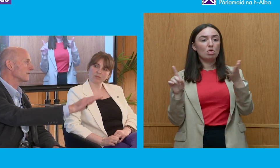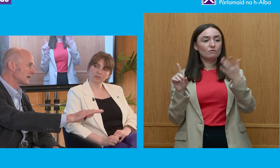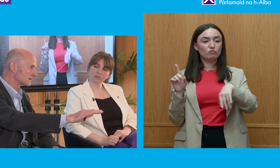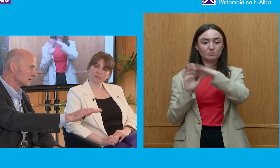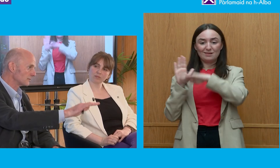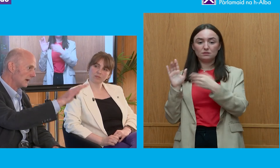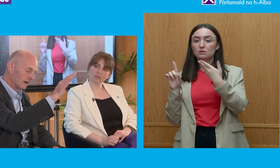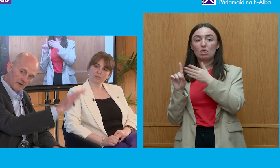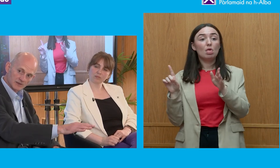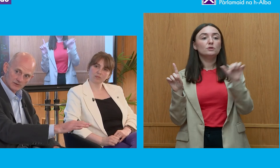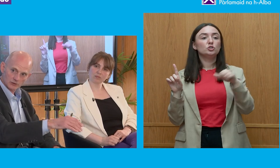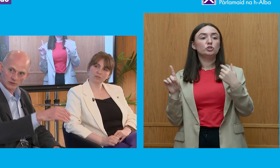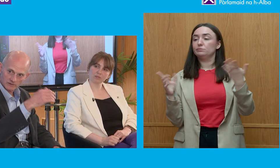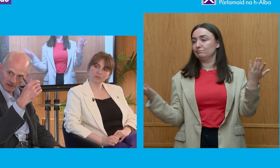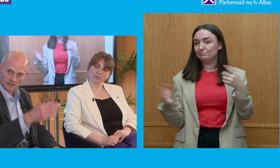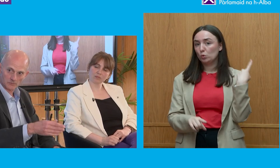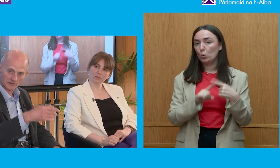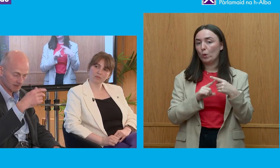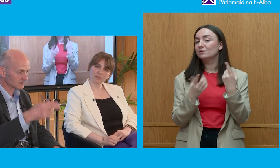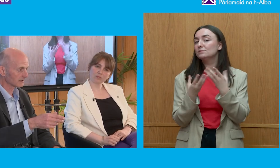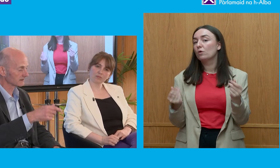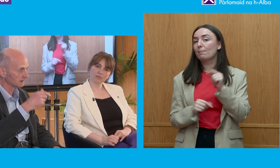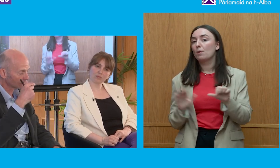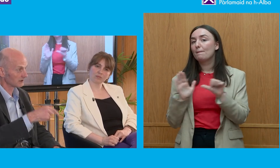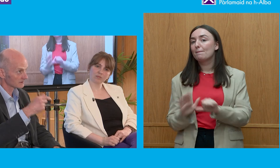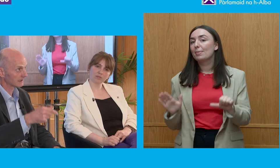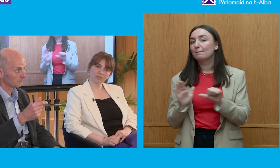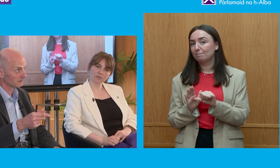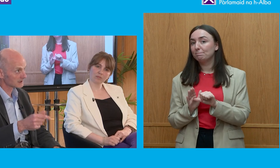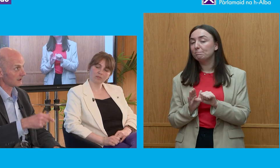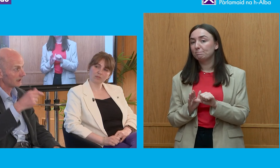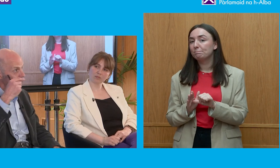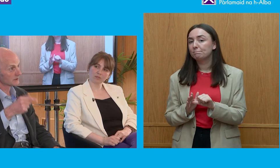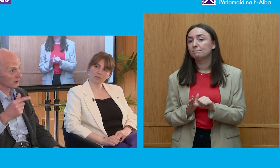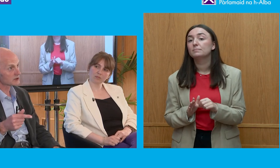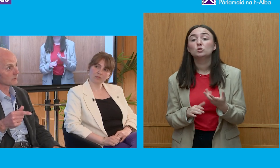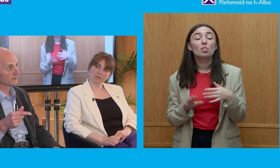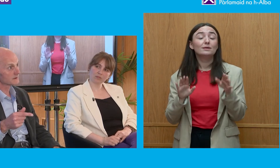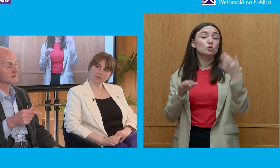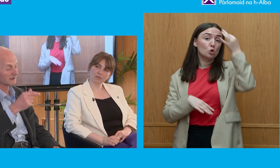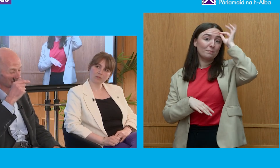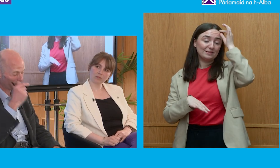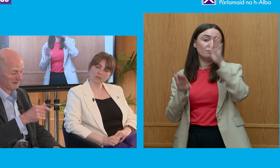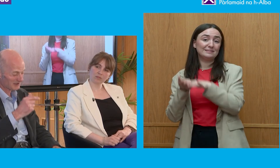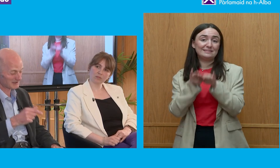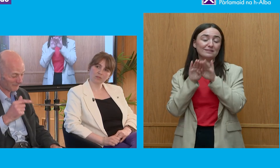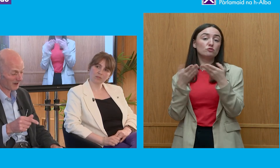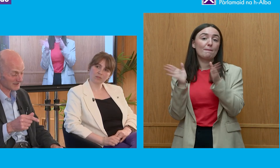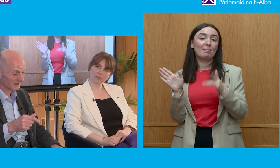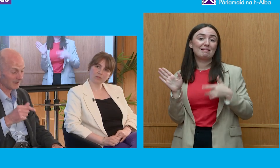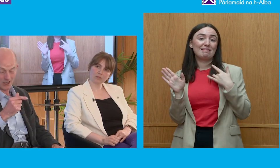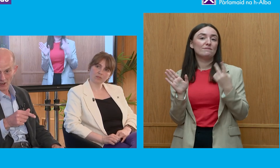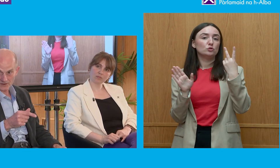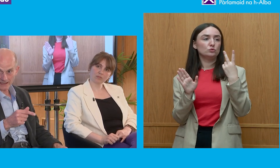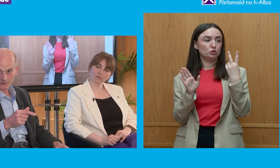alphabet soup of various institutions there is the committee on standard public life there is one or two others there is the prime minister's